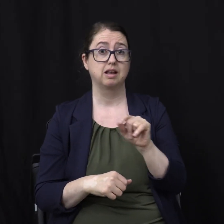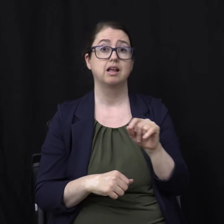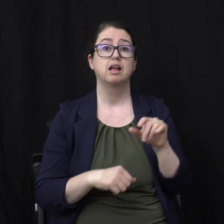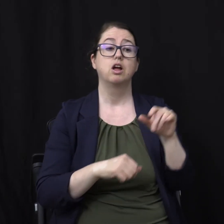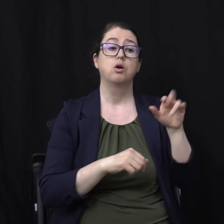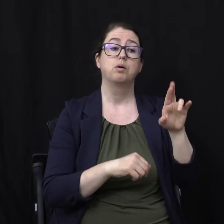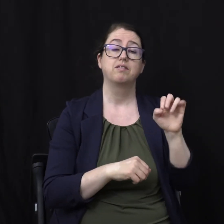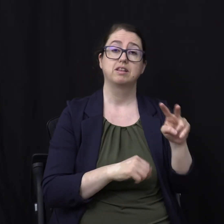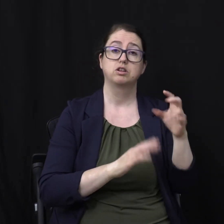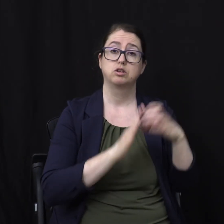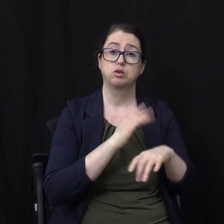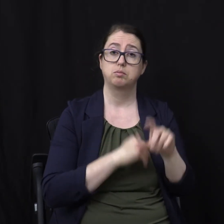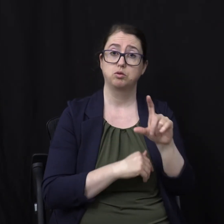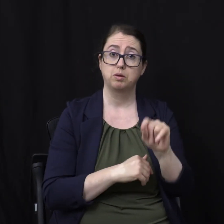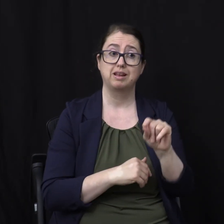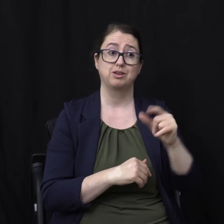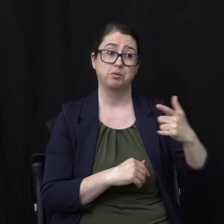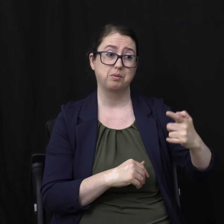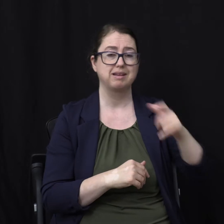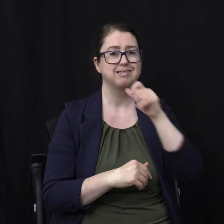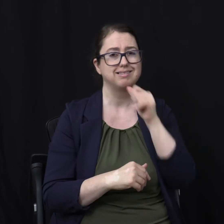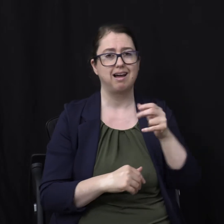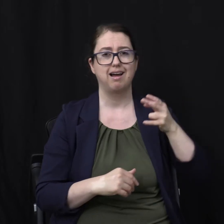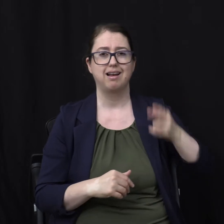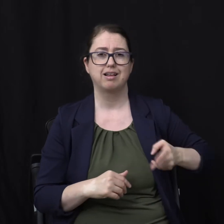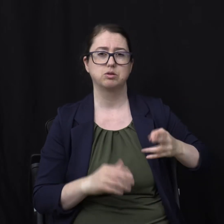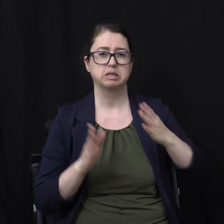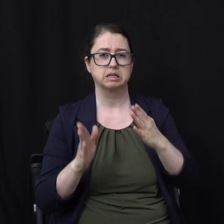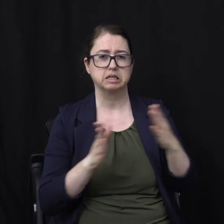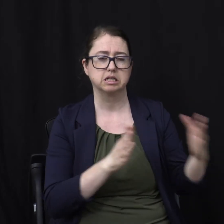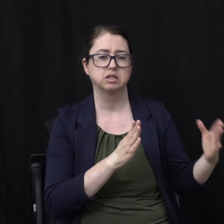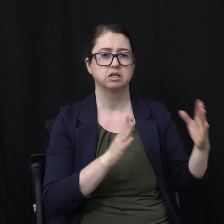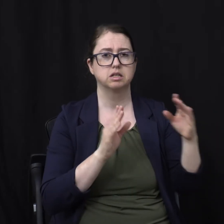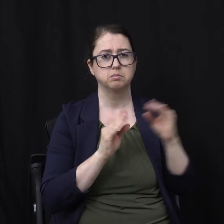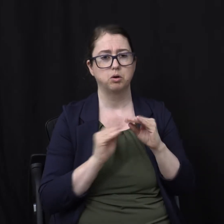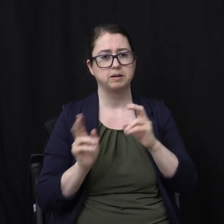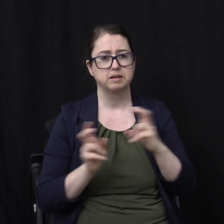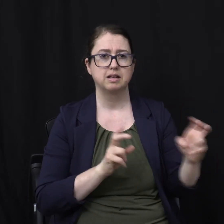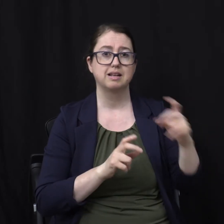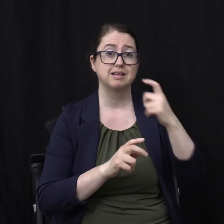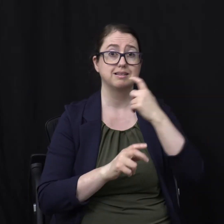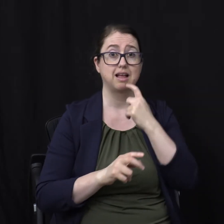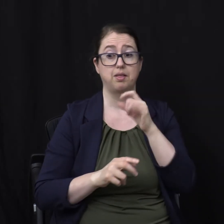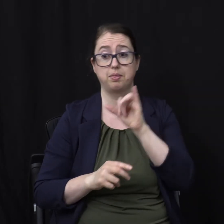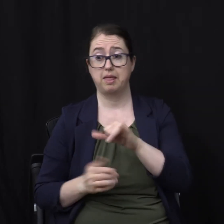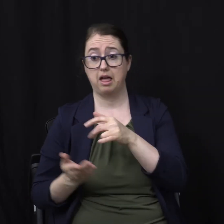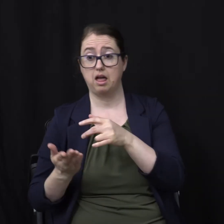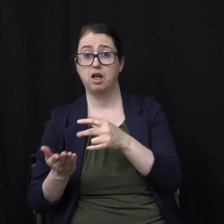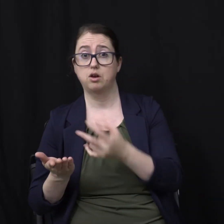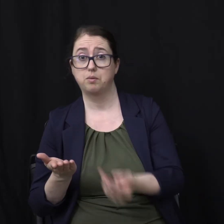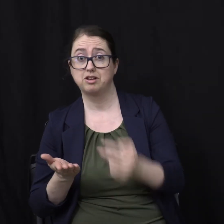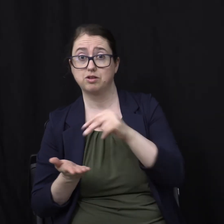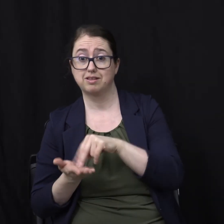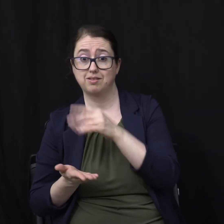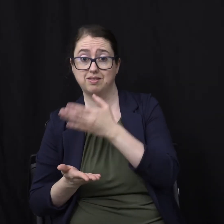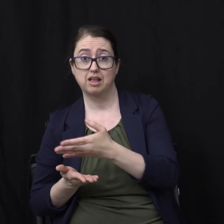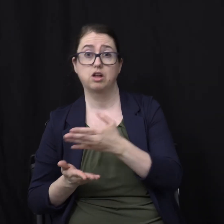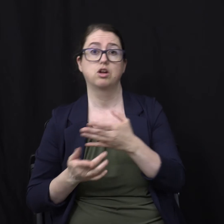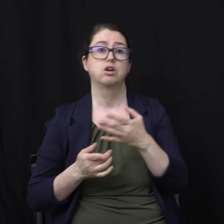sequential In chronological order It's done topically And that's why It's like this resurrection Is mentioned here And then that one Is mentioned there Even though they're A